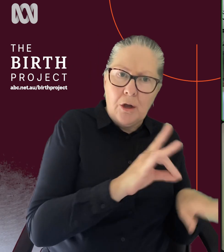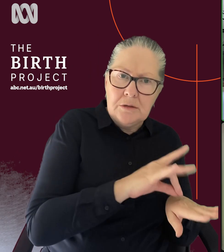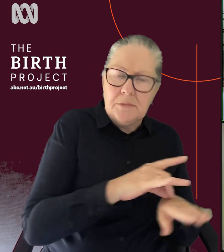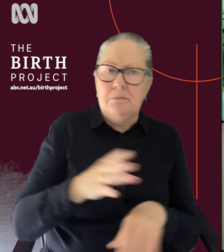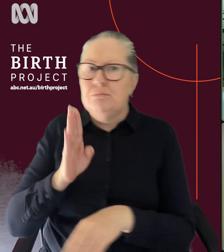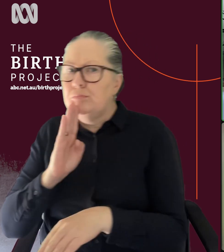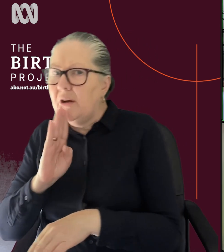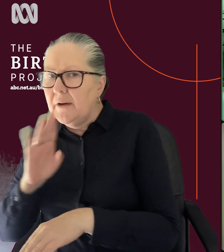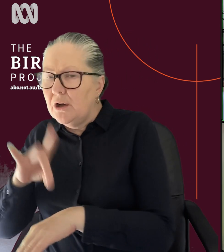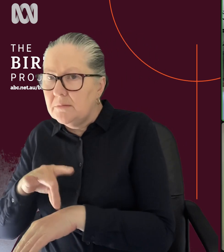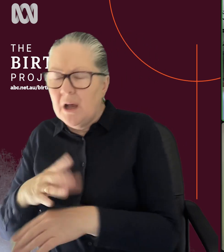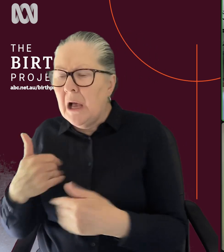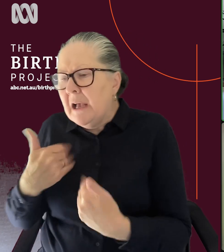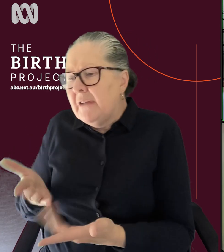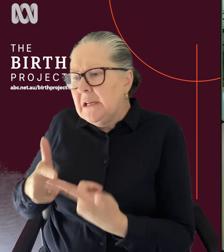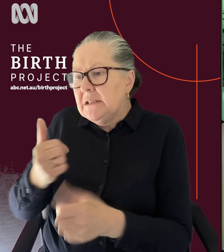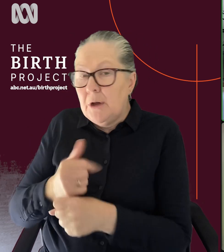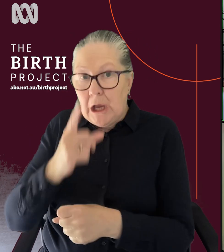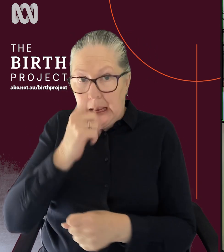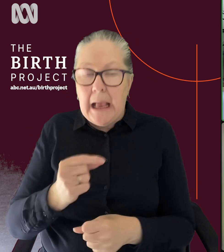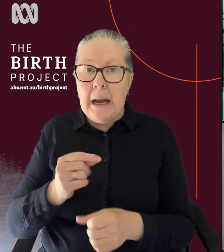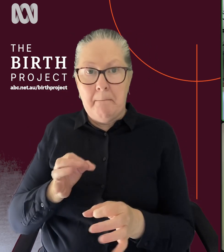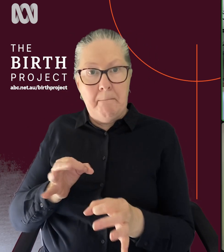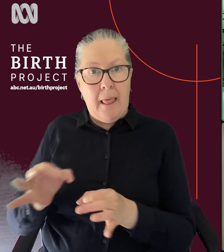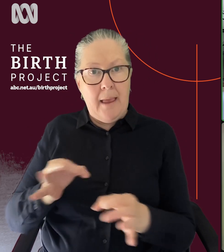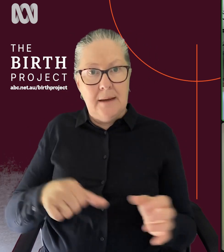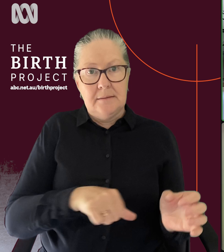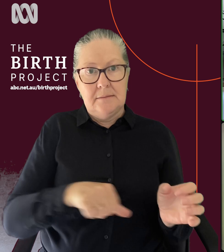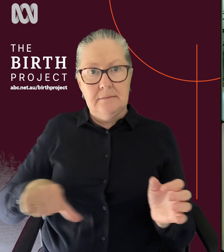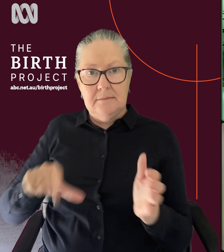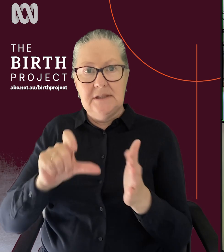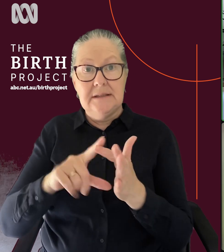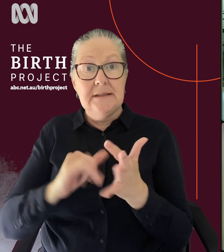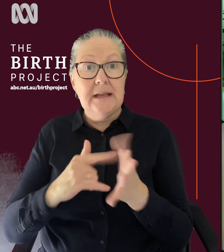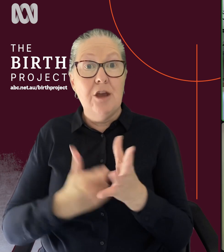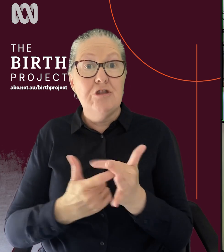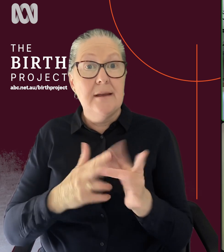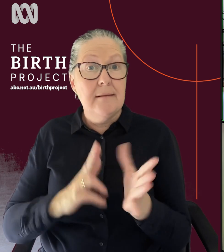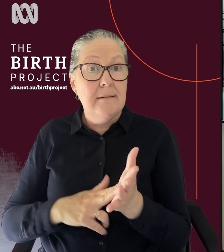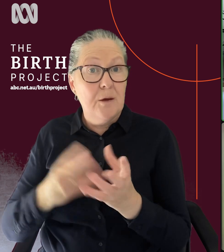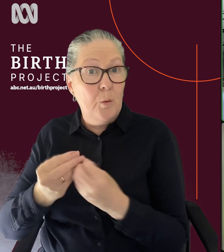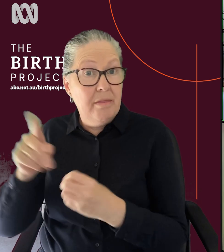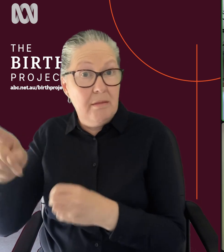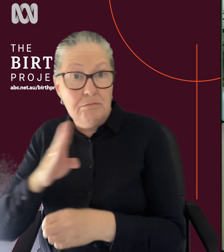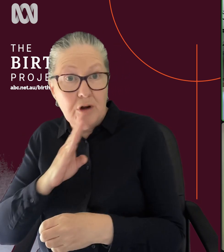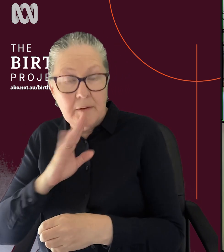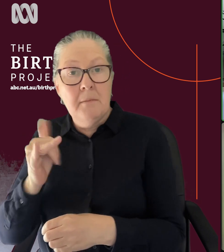for example, you know, you, you can have a planned cesarean with private. And if that's the way you'd like to go, then, then, you know, you're more likely to go